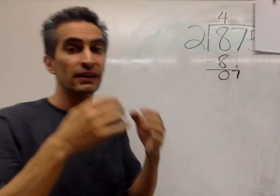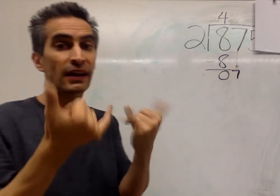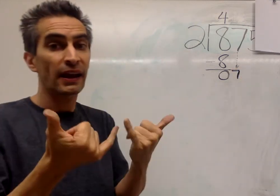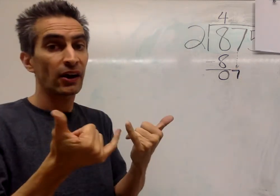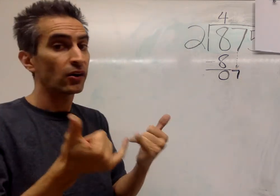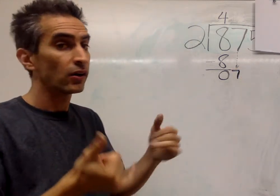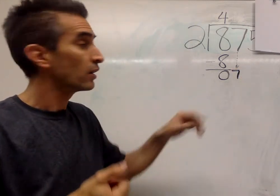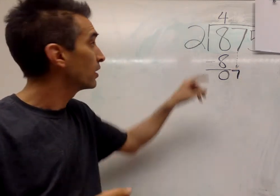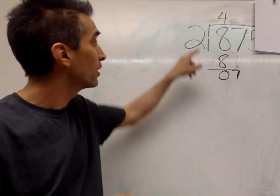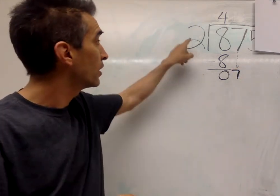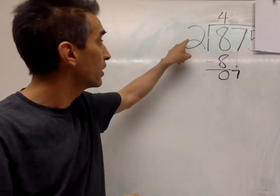Now,